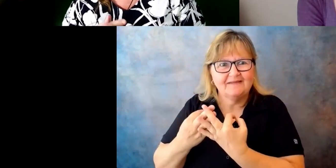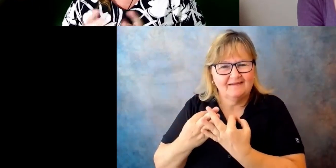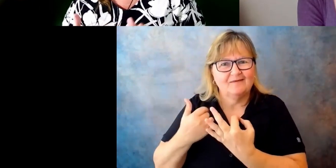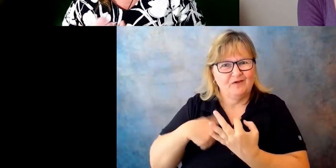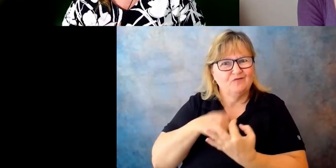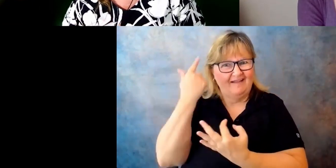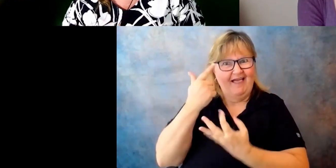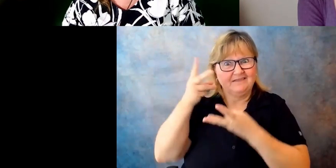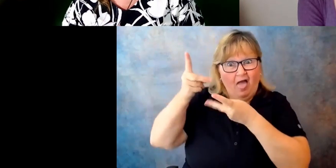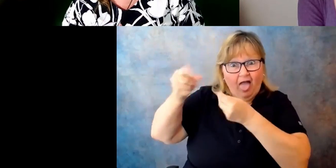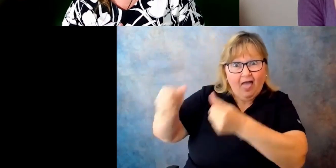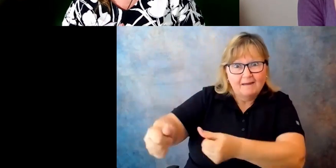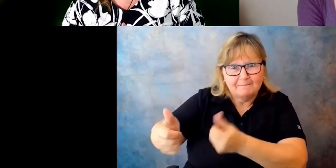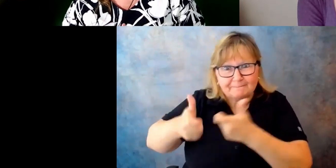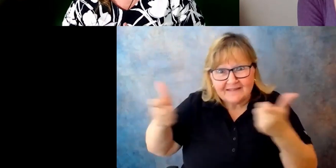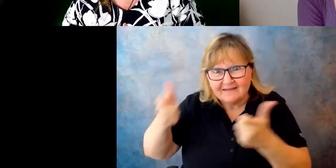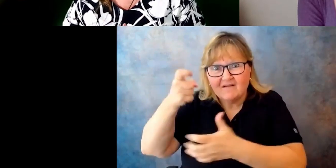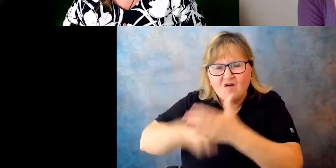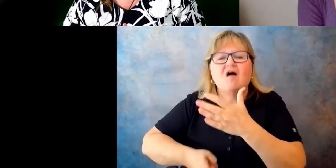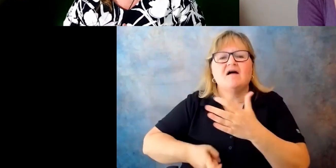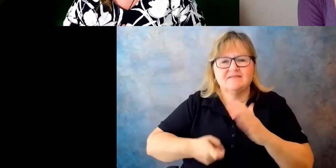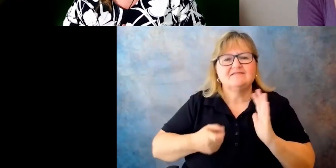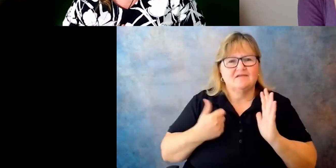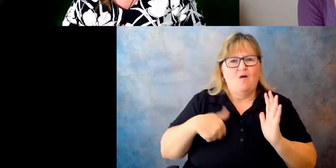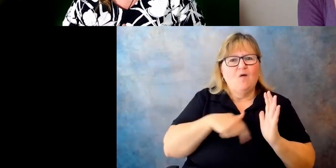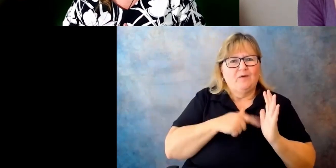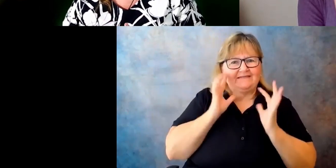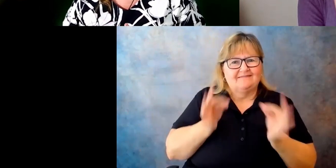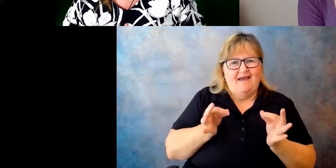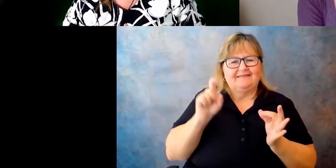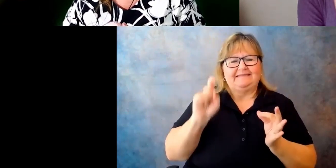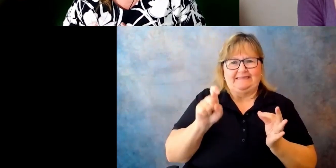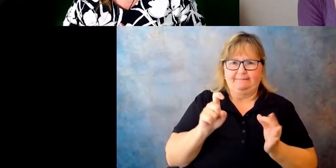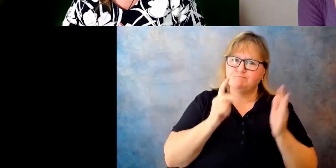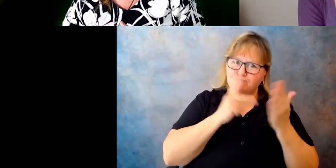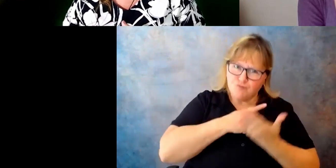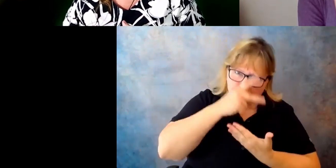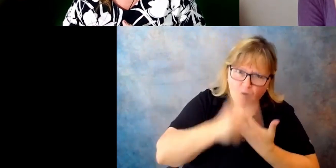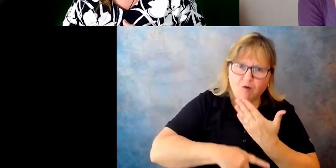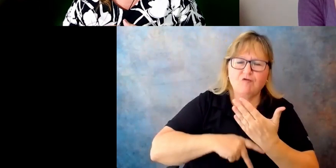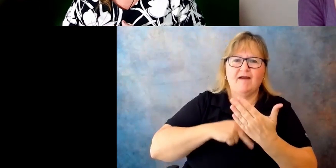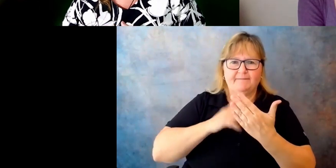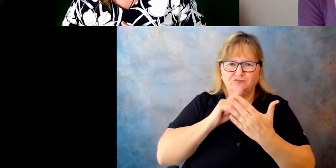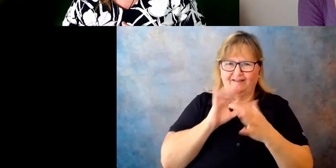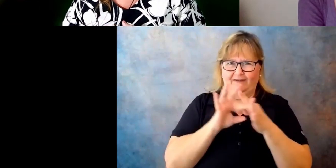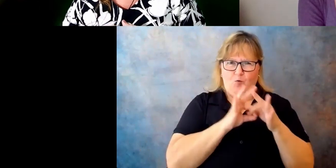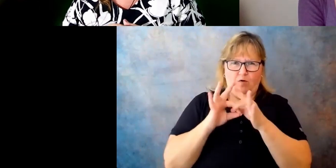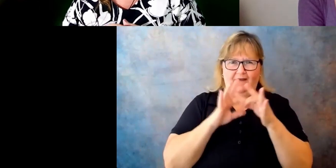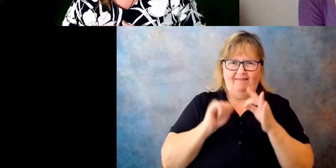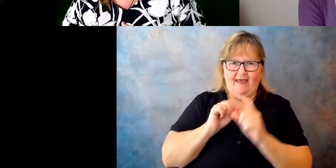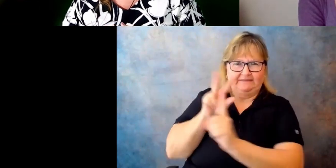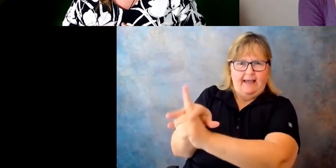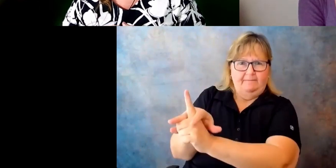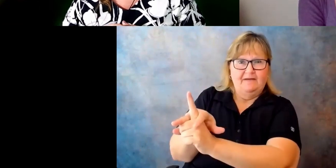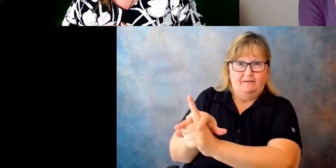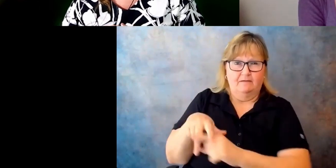they decided, you know, we need a program that identifies them and really coordinates that assignment. So, um, there's about